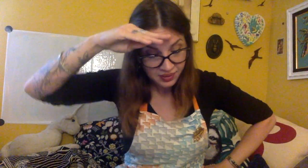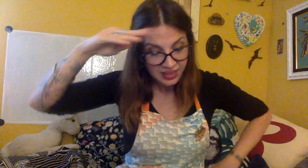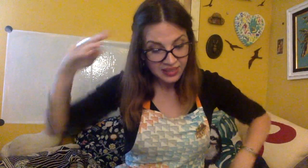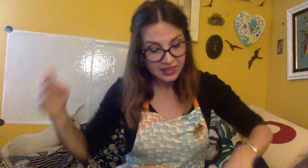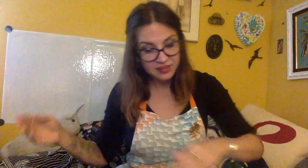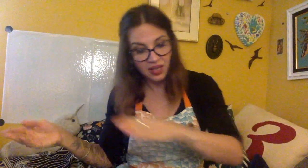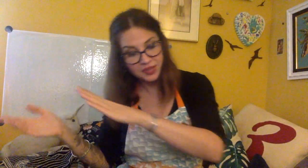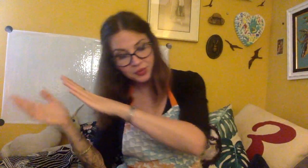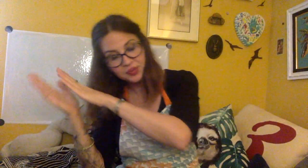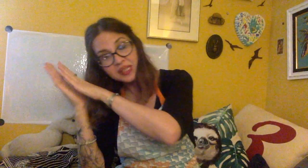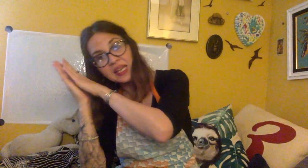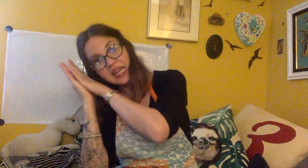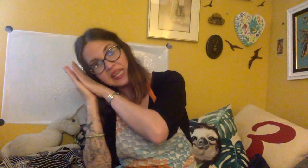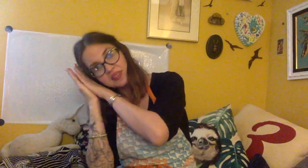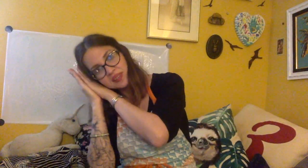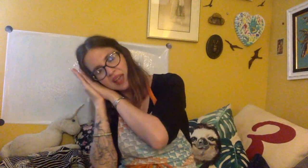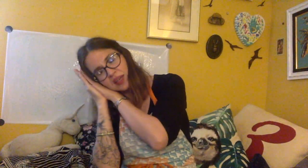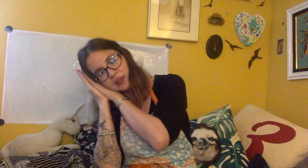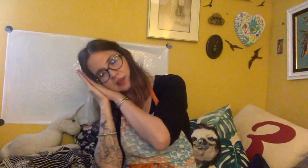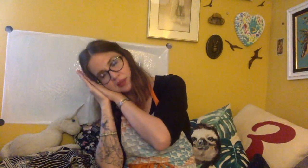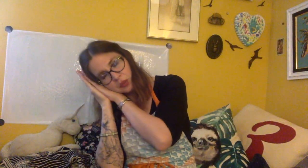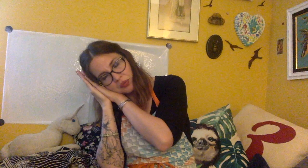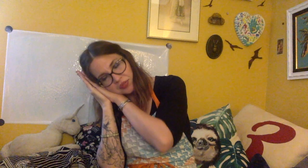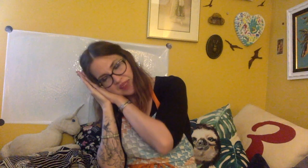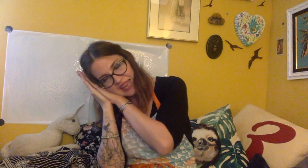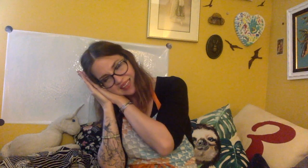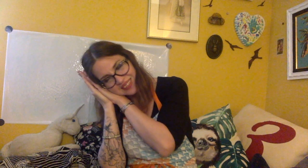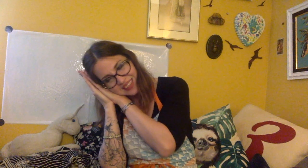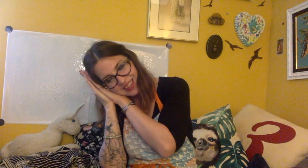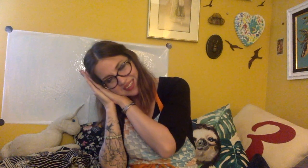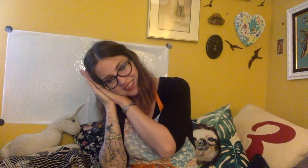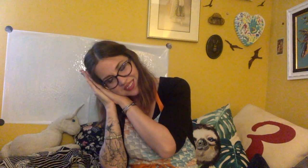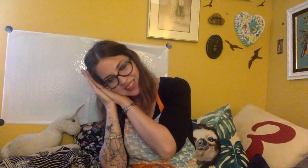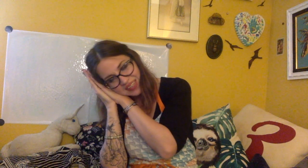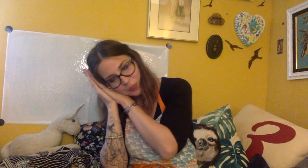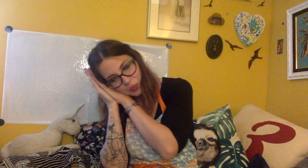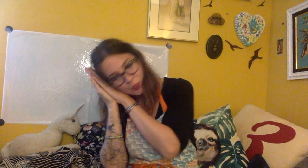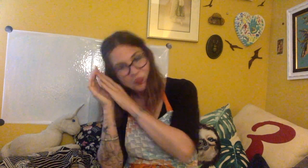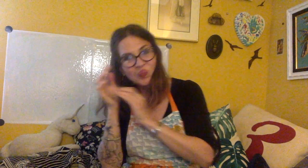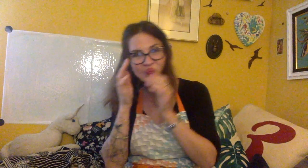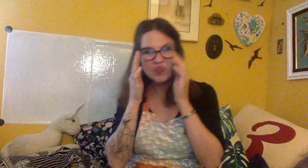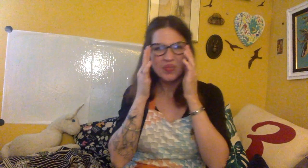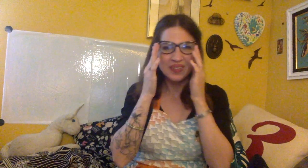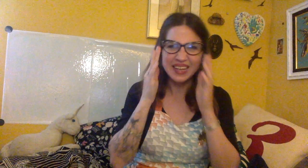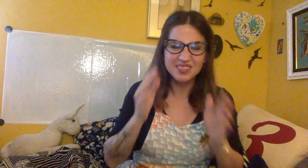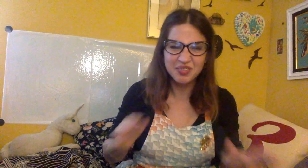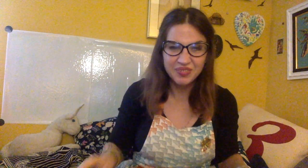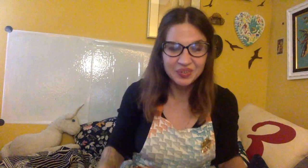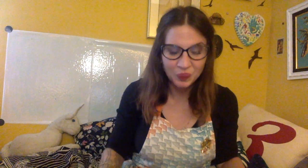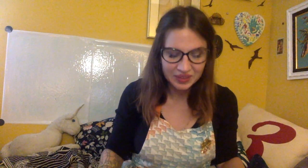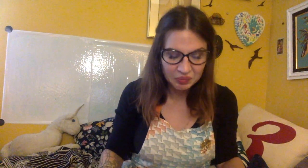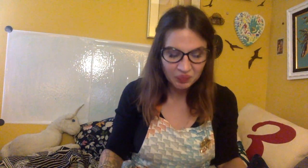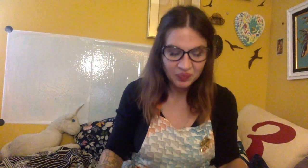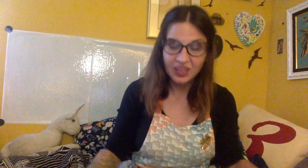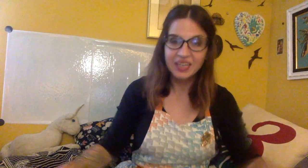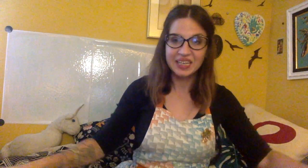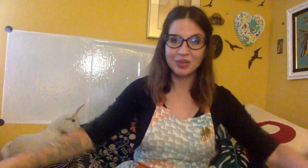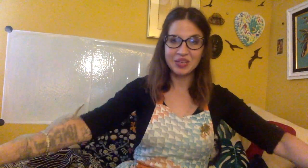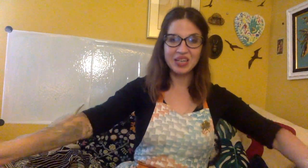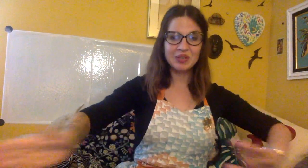He's under the haystack, fast asleep. That's a fun one. Here we go.